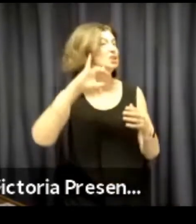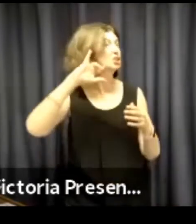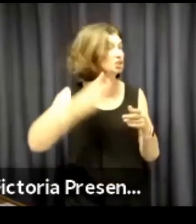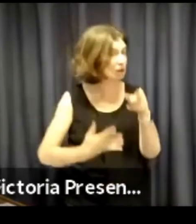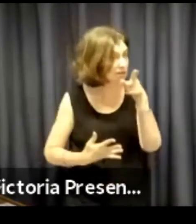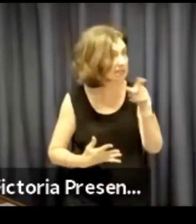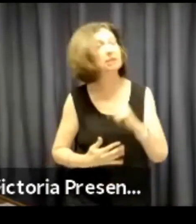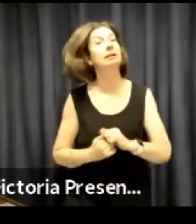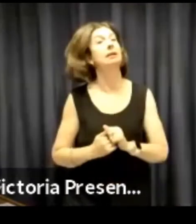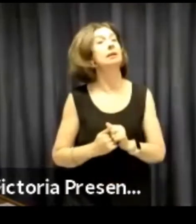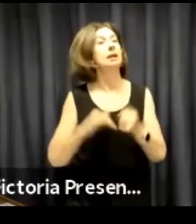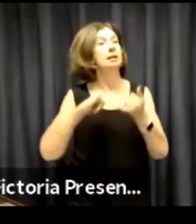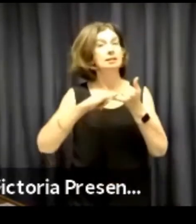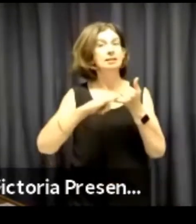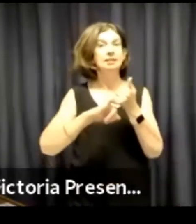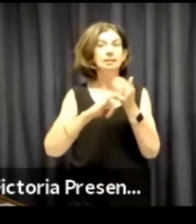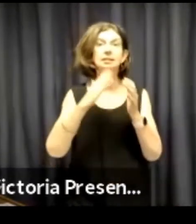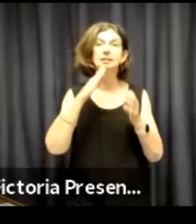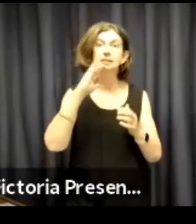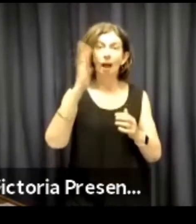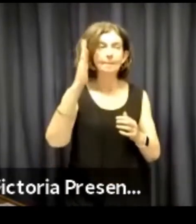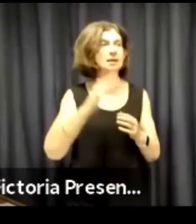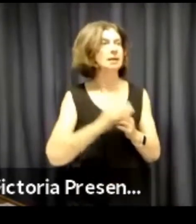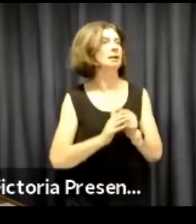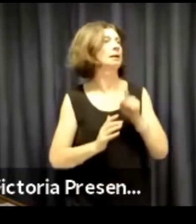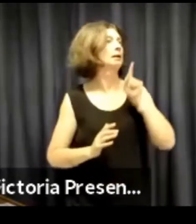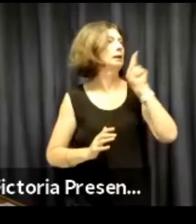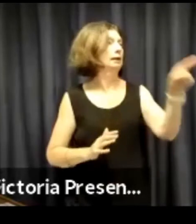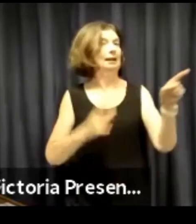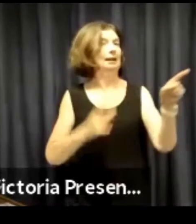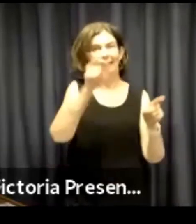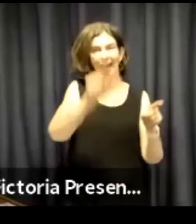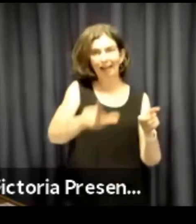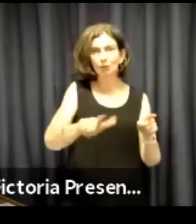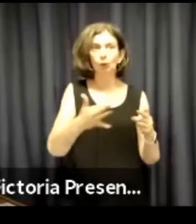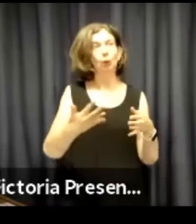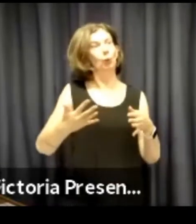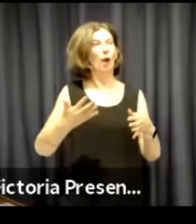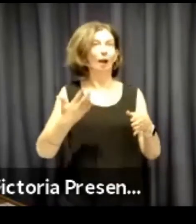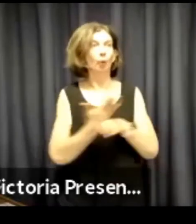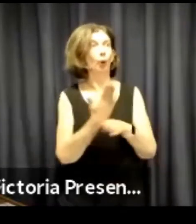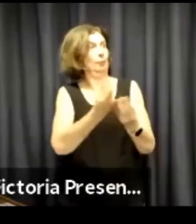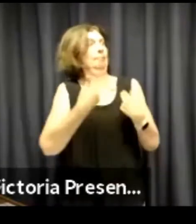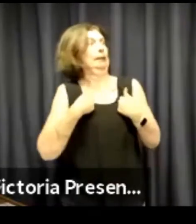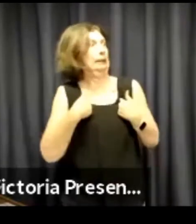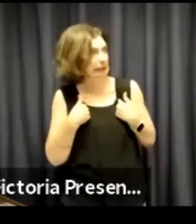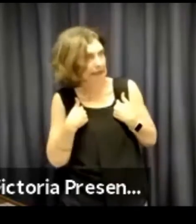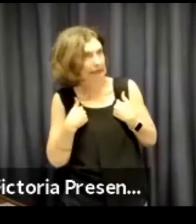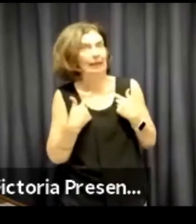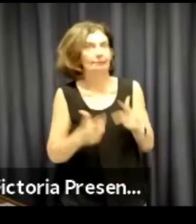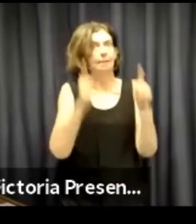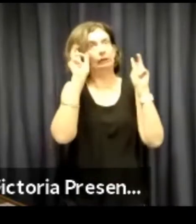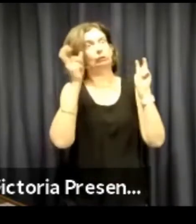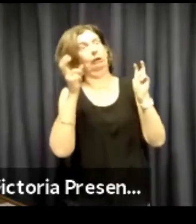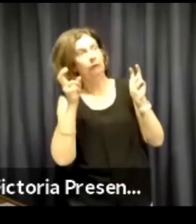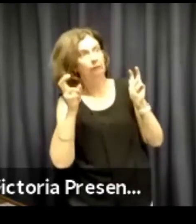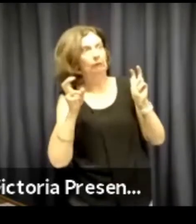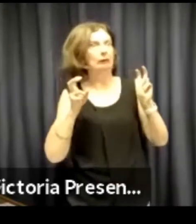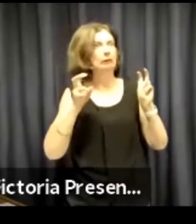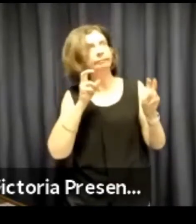is outstanding. I'd like to thank Sherry, Kate and Sarah, who work with me.